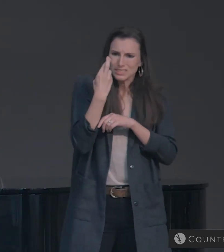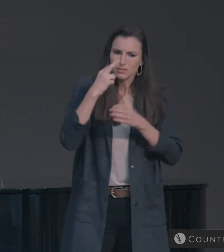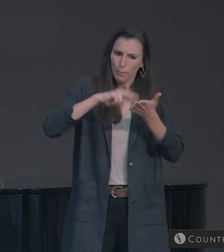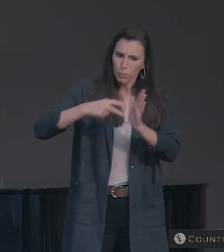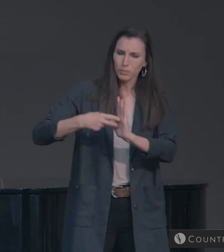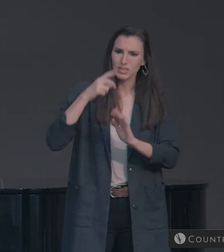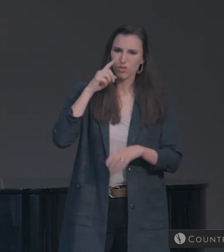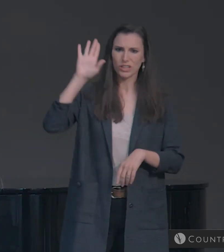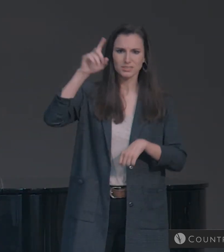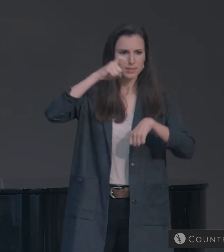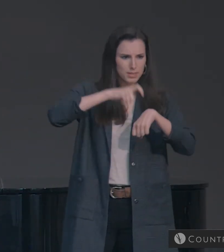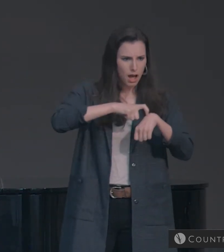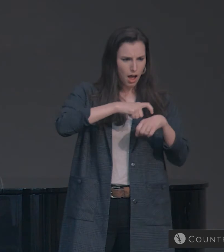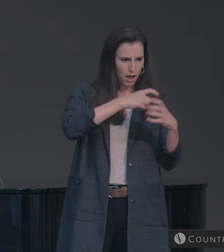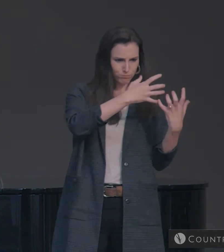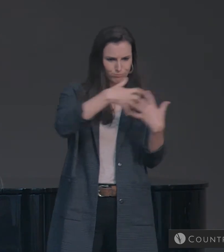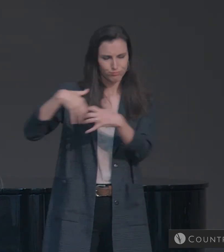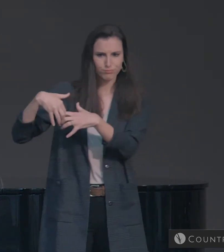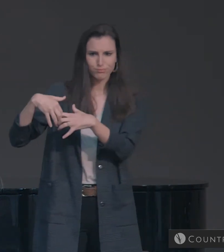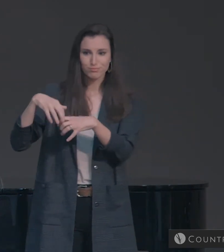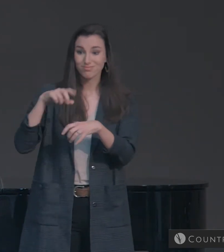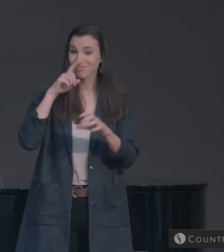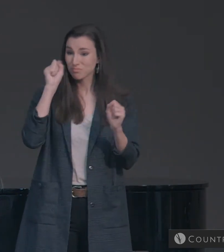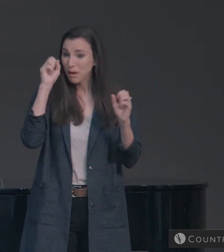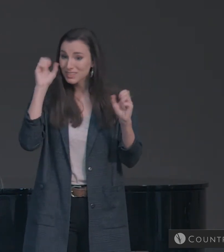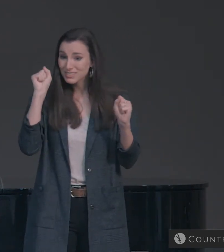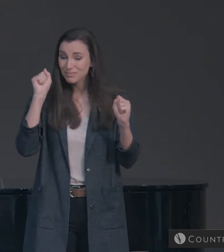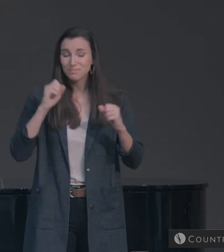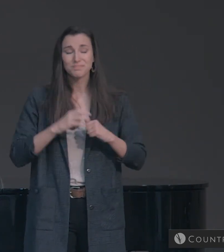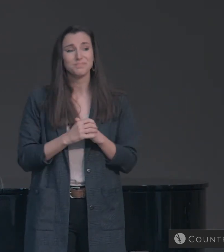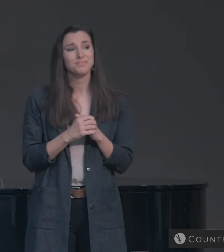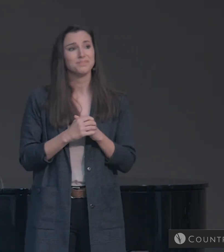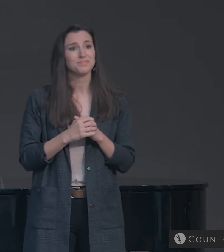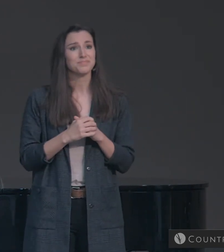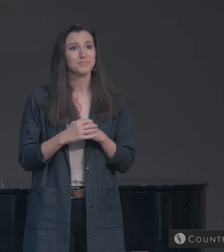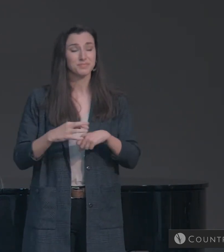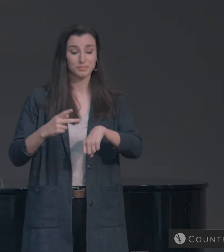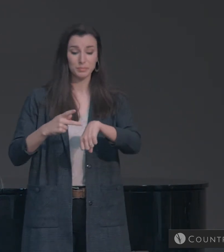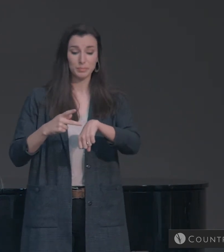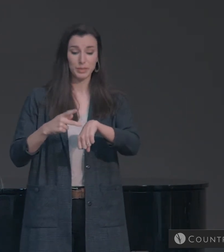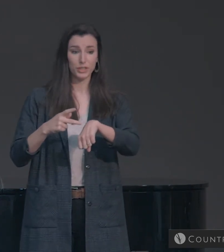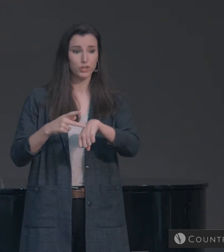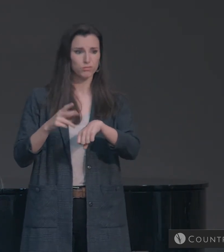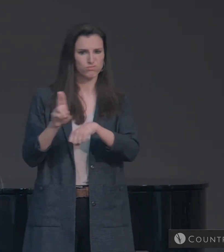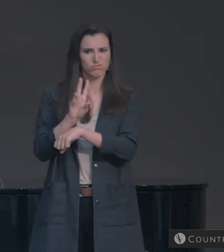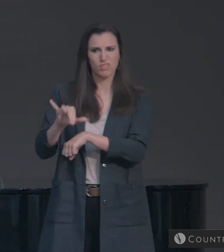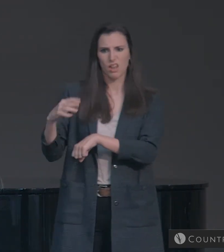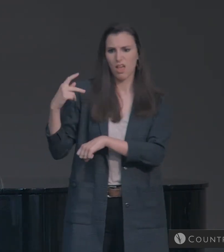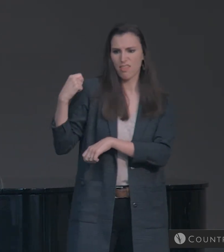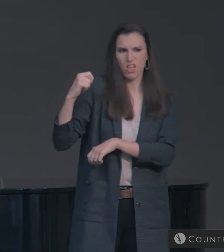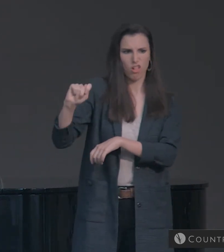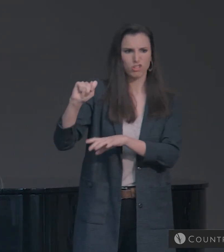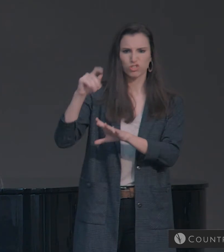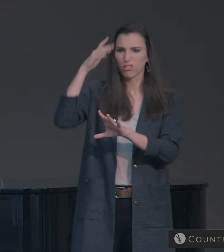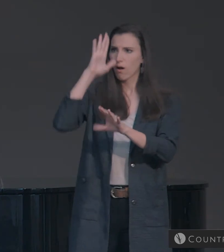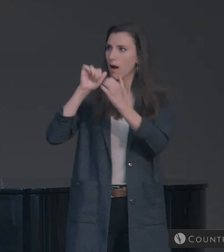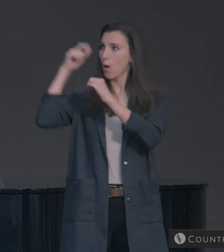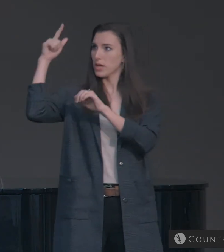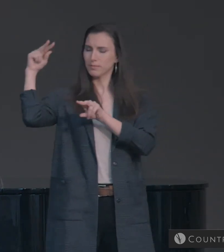And this is incredible. Peter takes the theological fact of God's view of time.